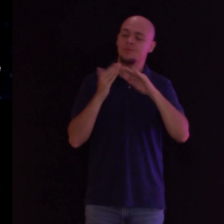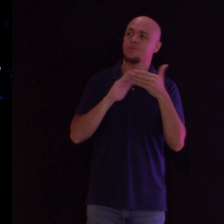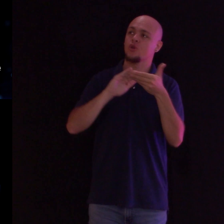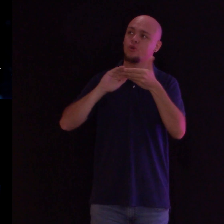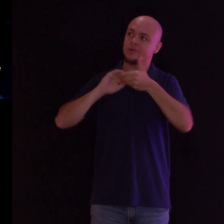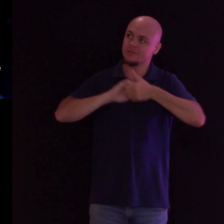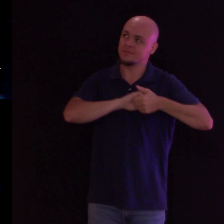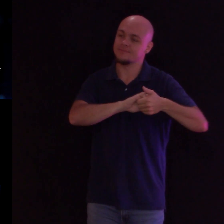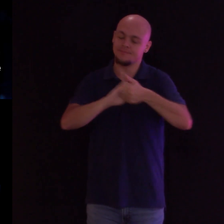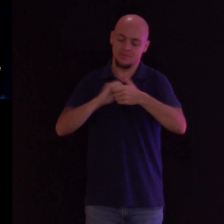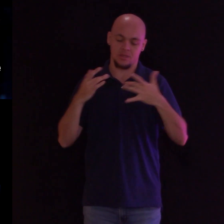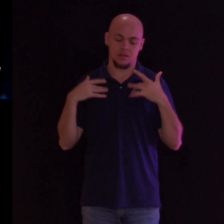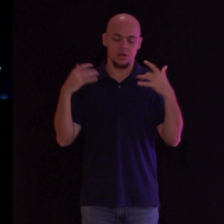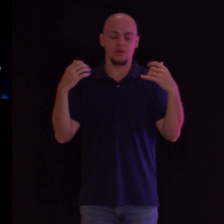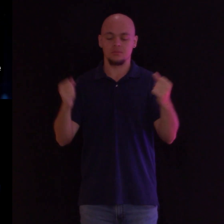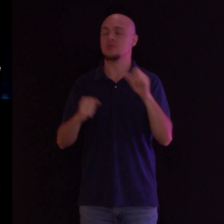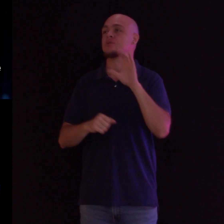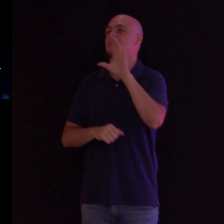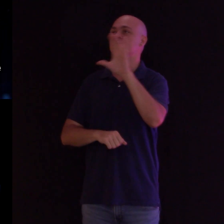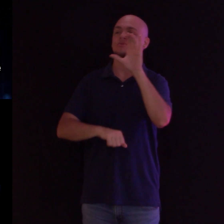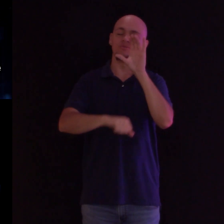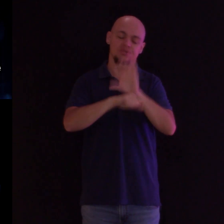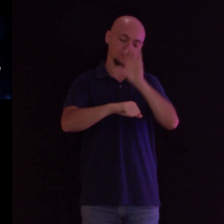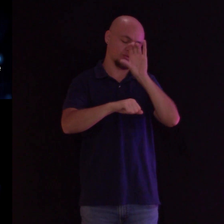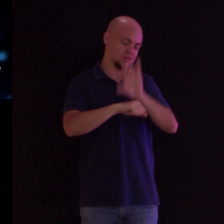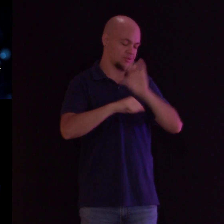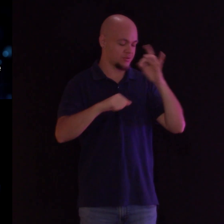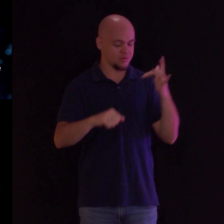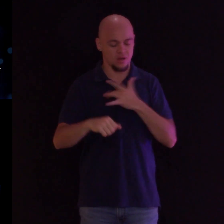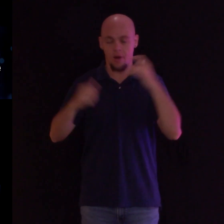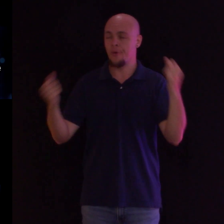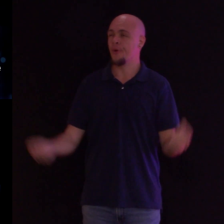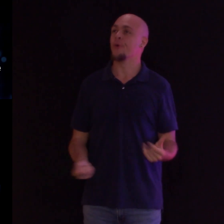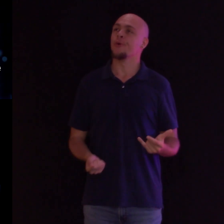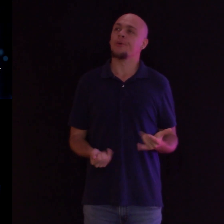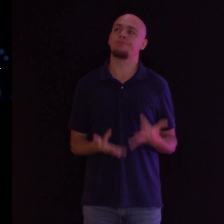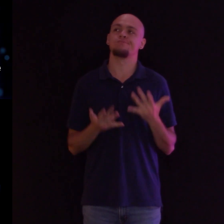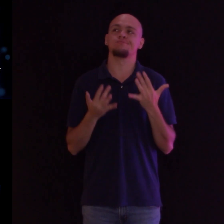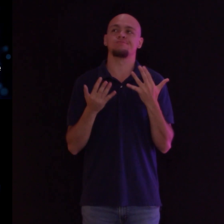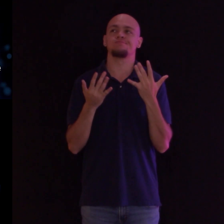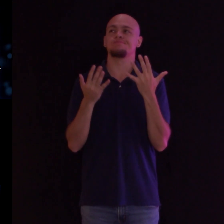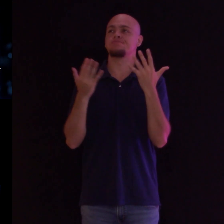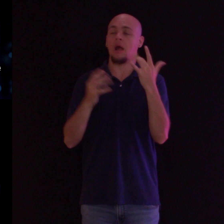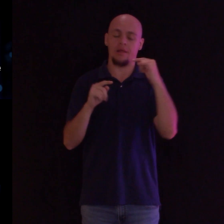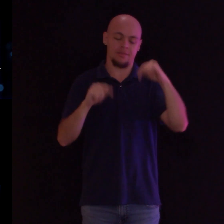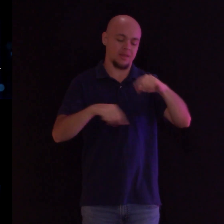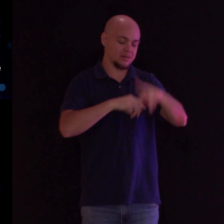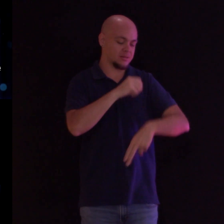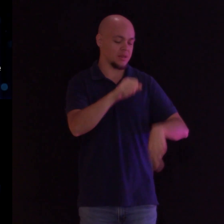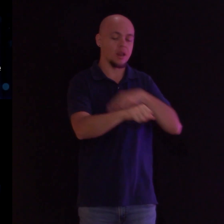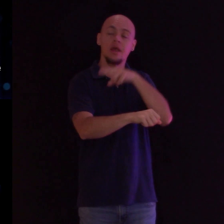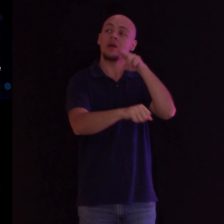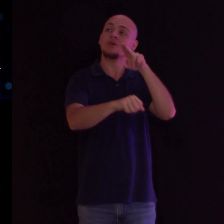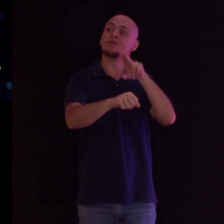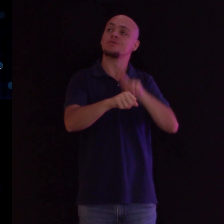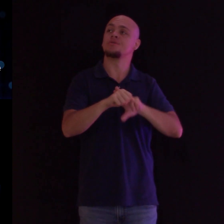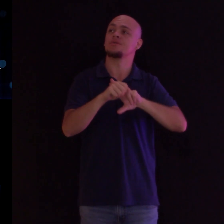lands Set your church on fire When this nation bow